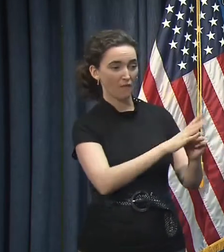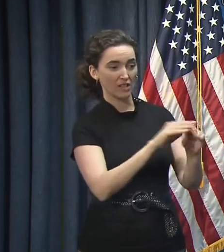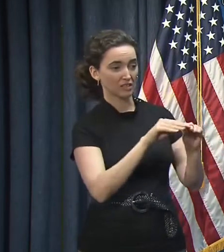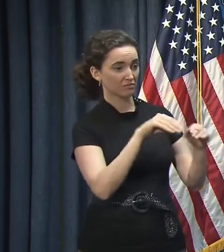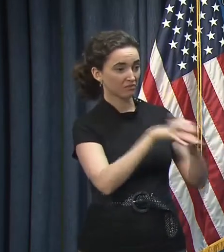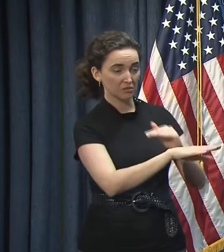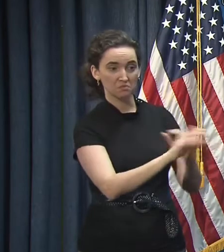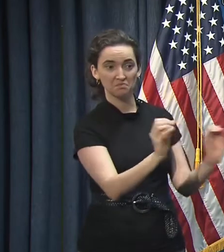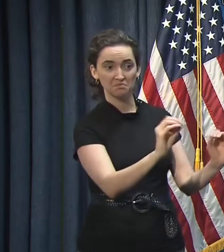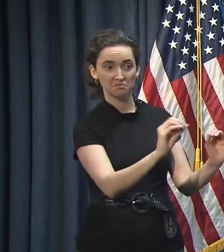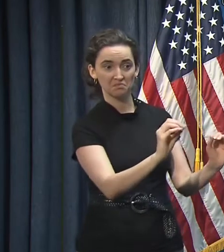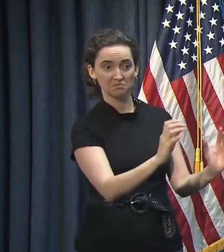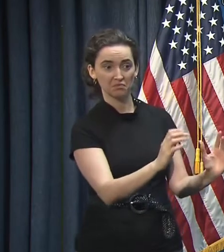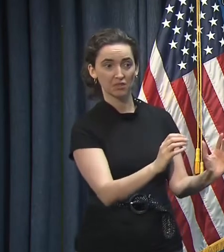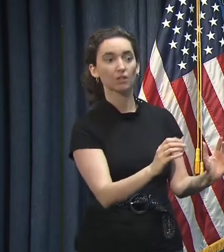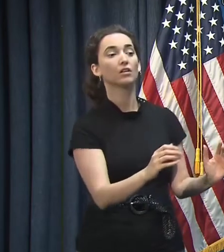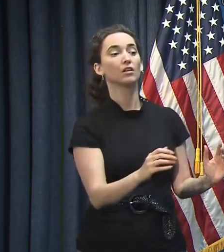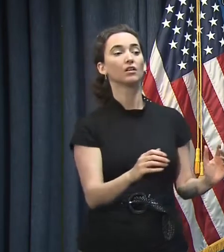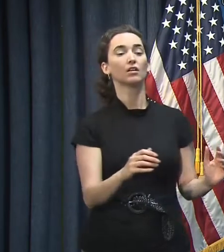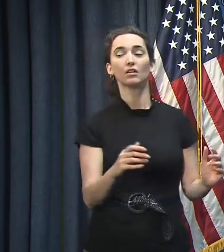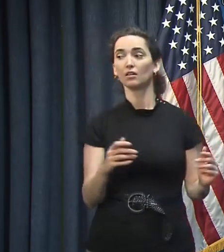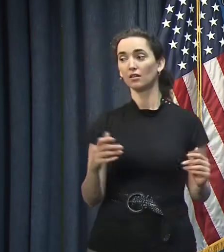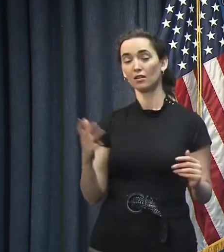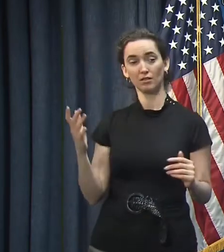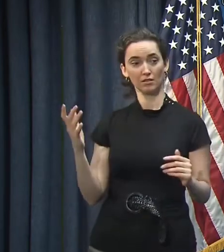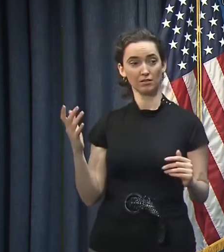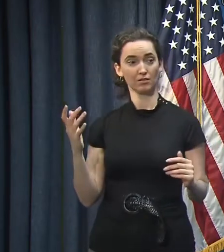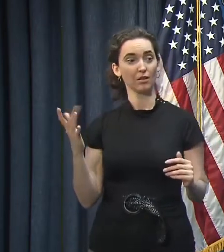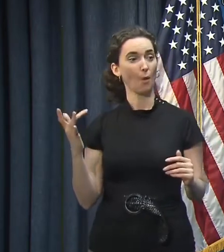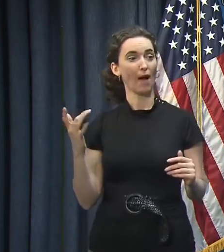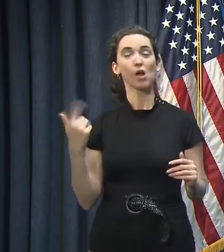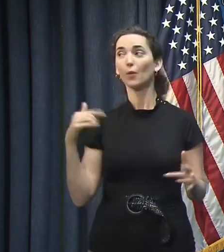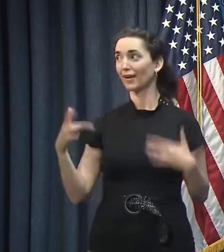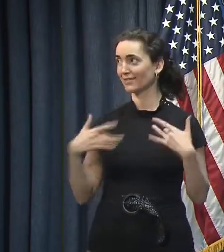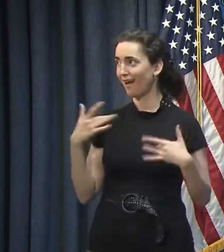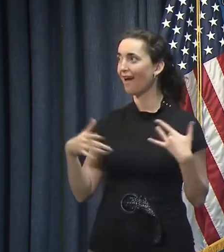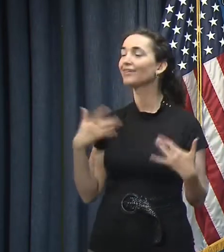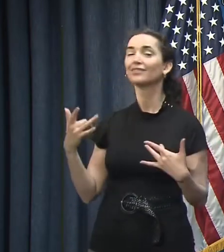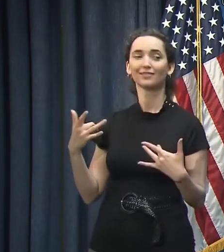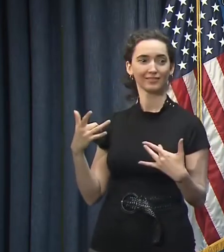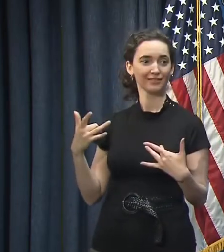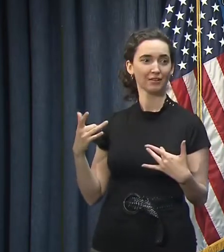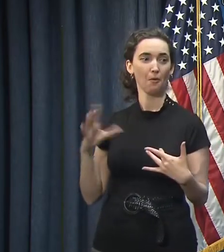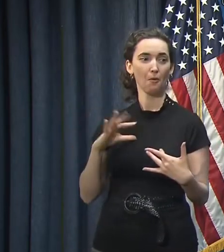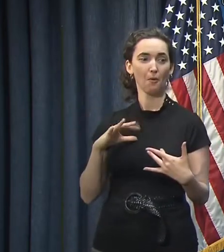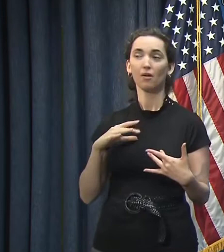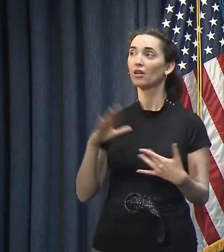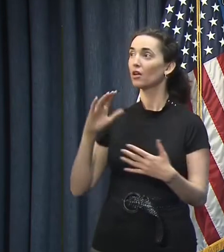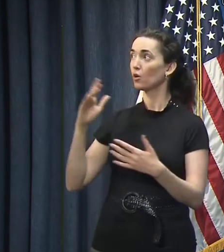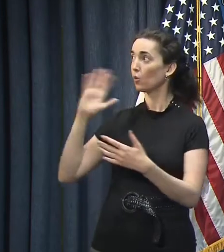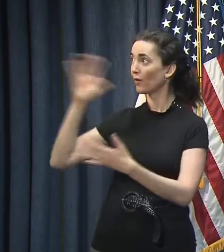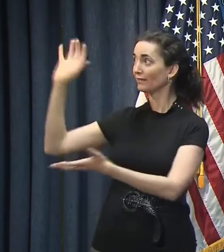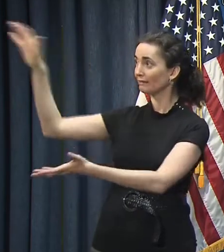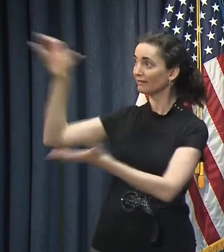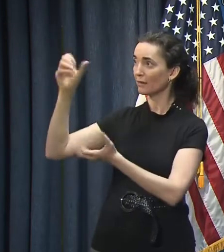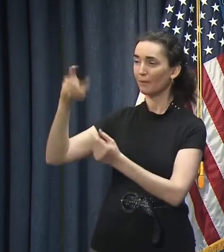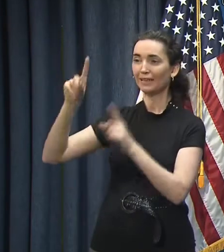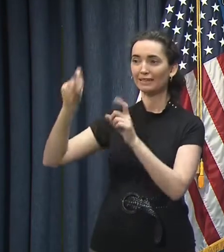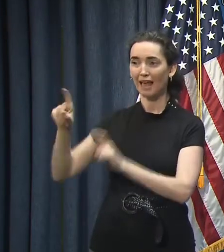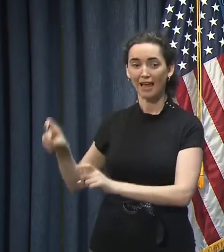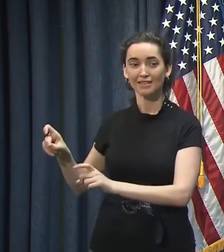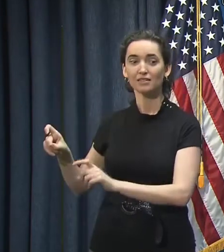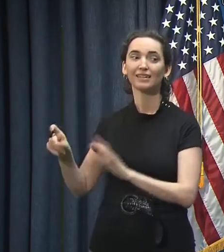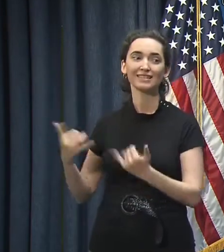reached their doors, especially given that while we are excited and grateful that there will be testing resources coming to the state,